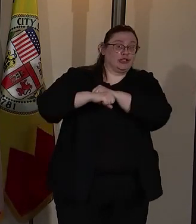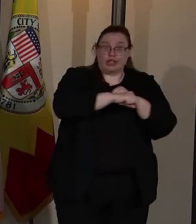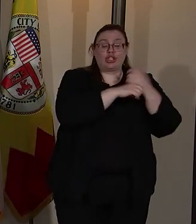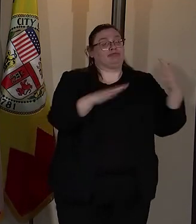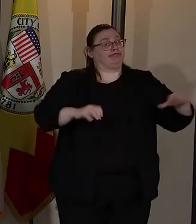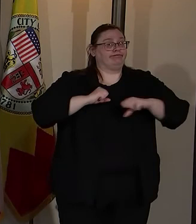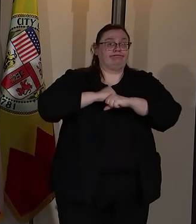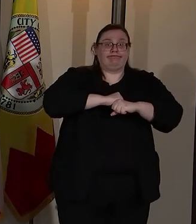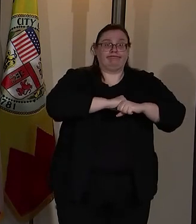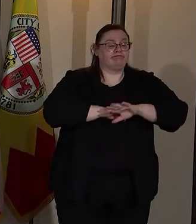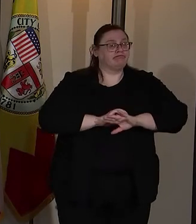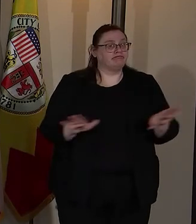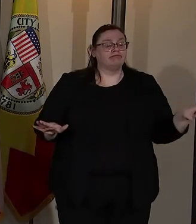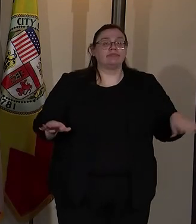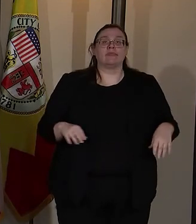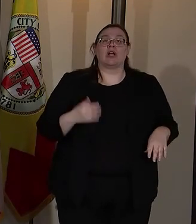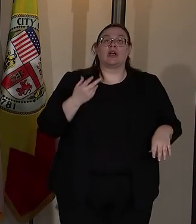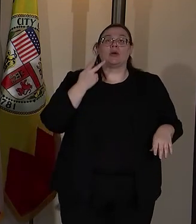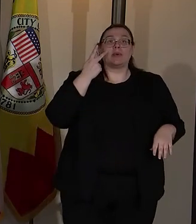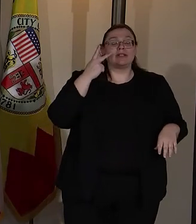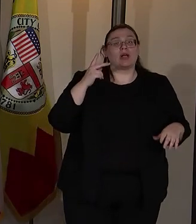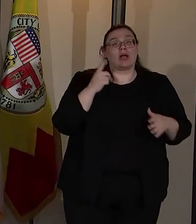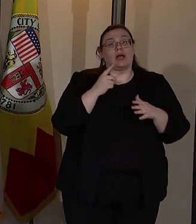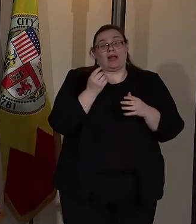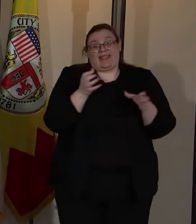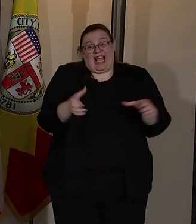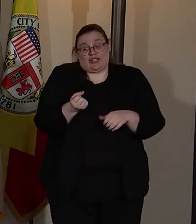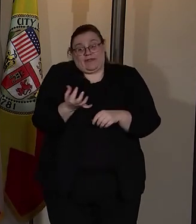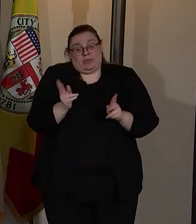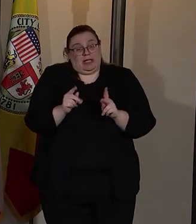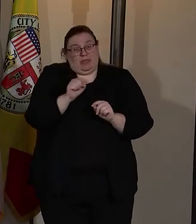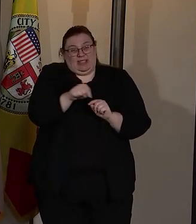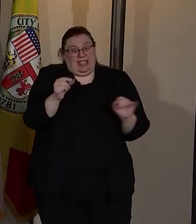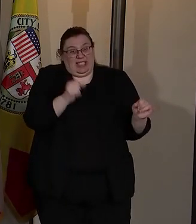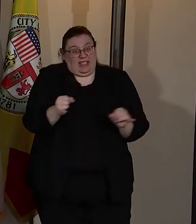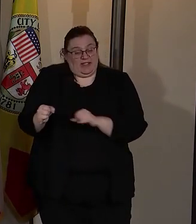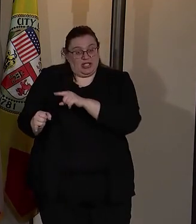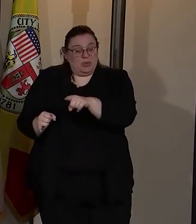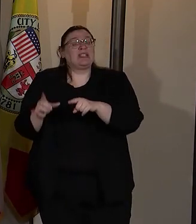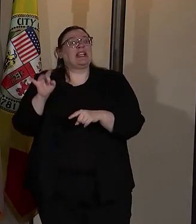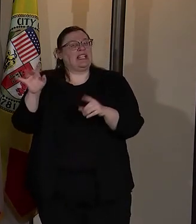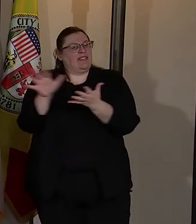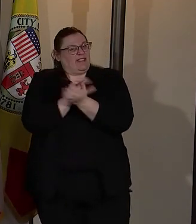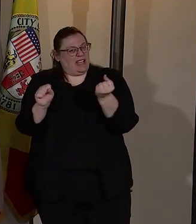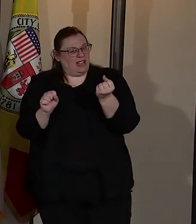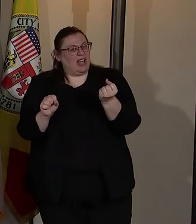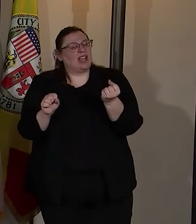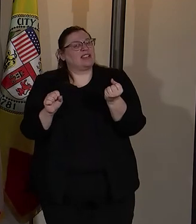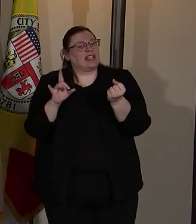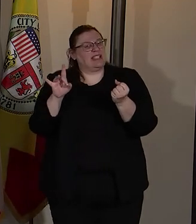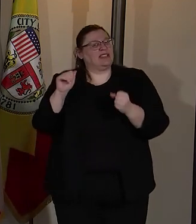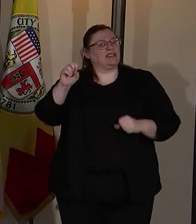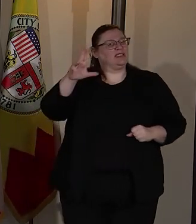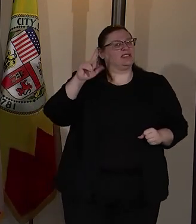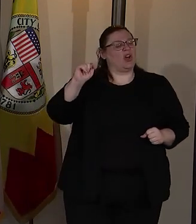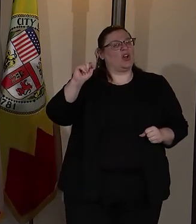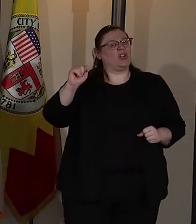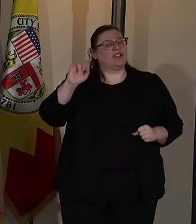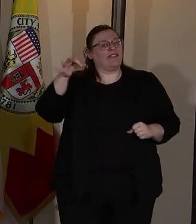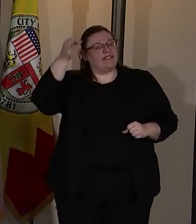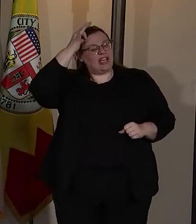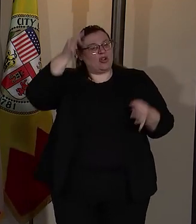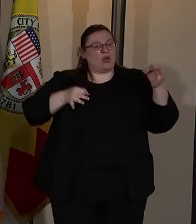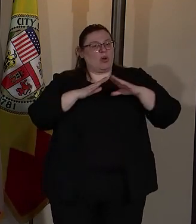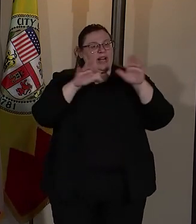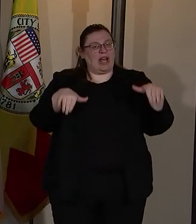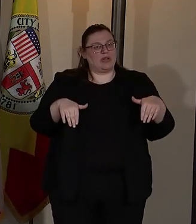protected. We saw the actions of a few of individuals that did vandalize and did assault some federal courthouses,